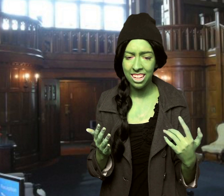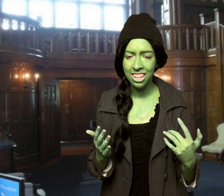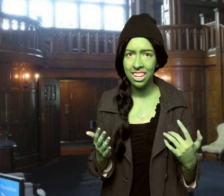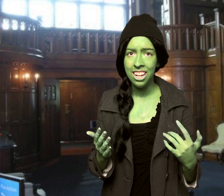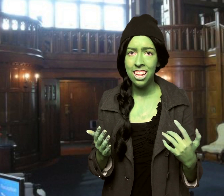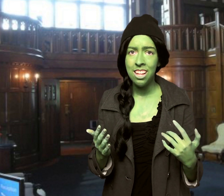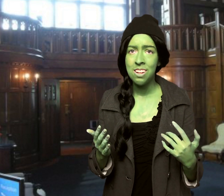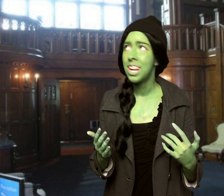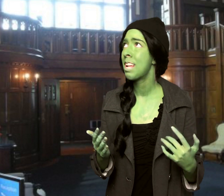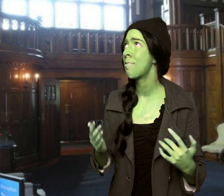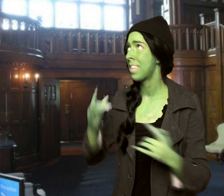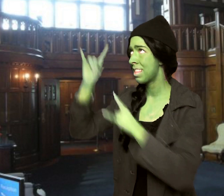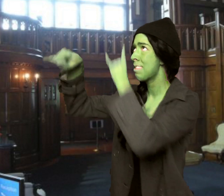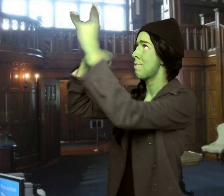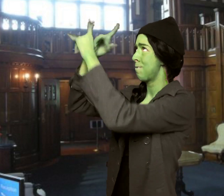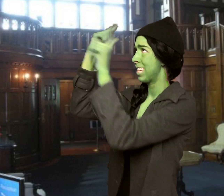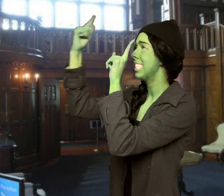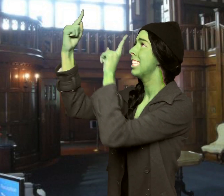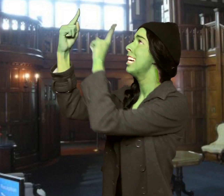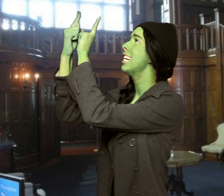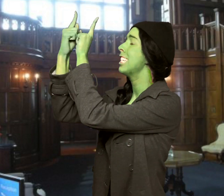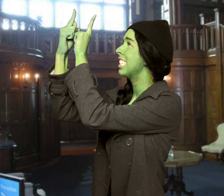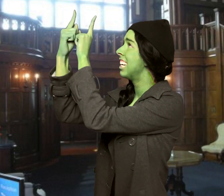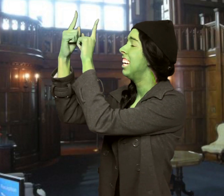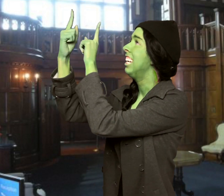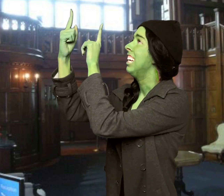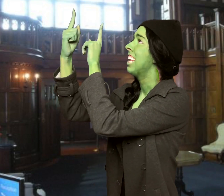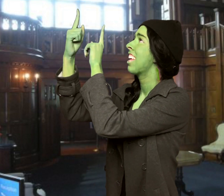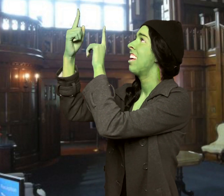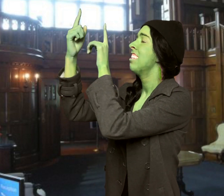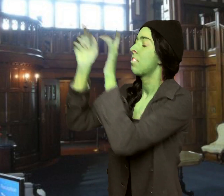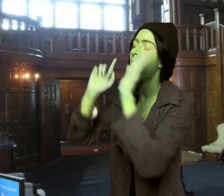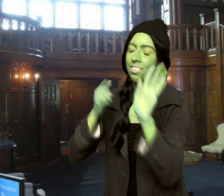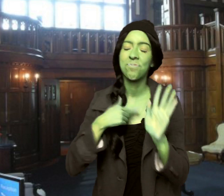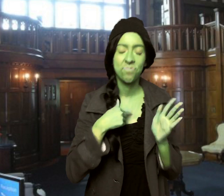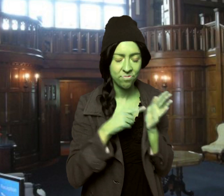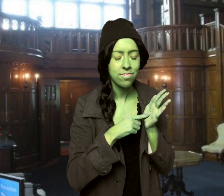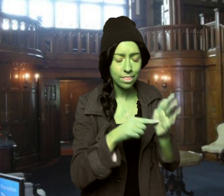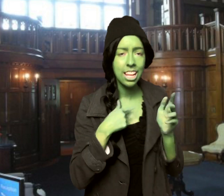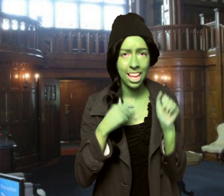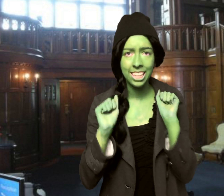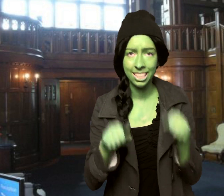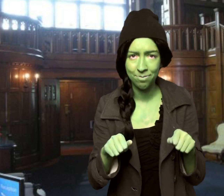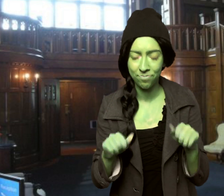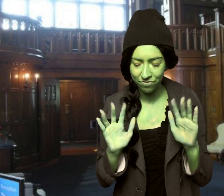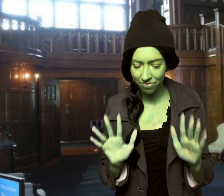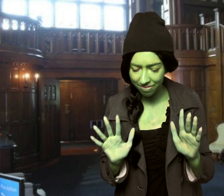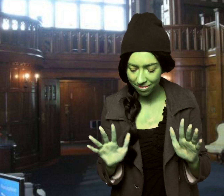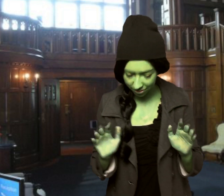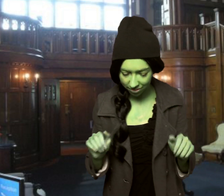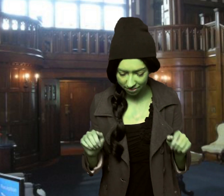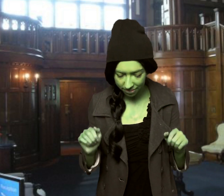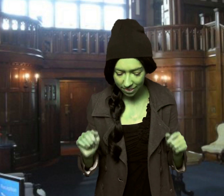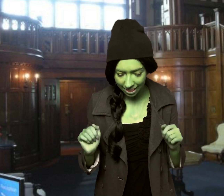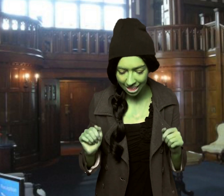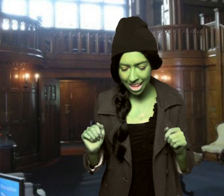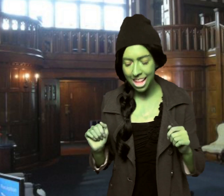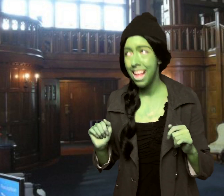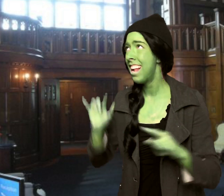When I meet the wizard Once I prove my worth Then